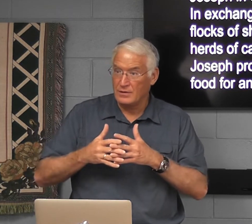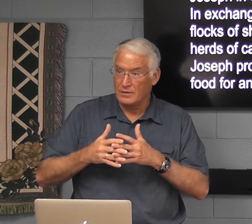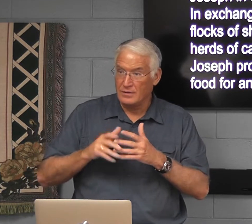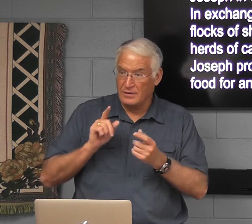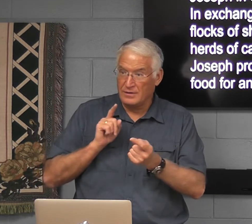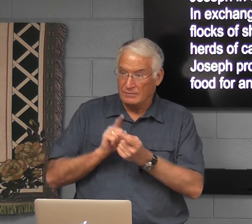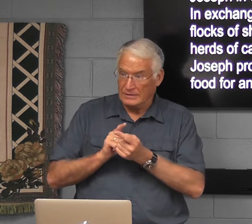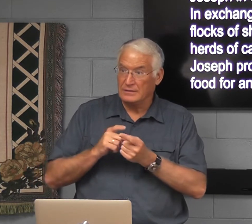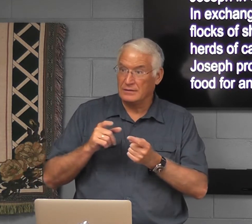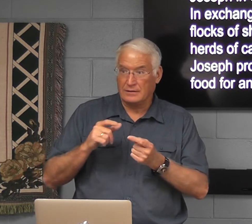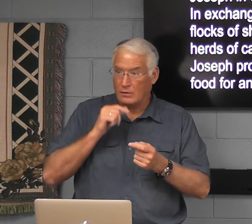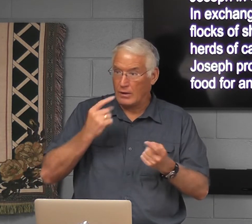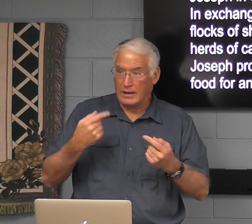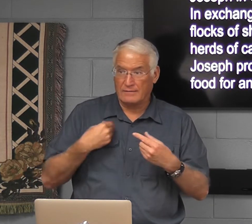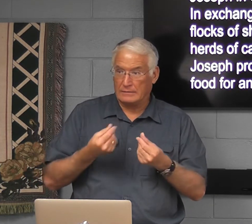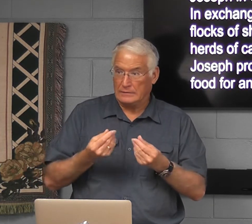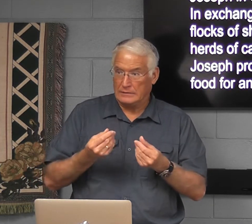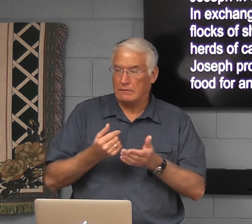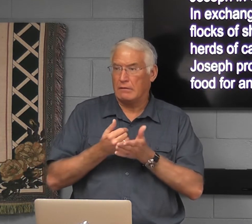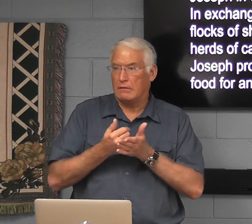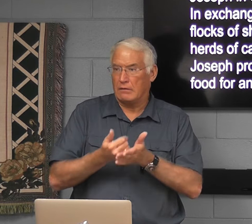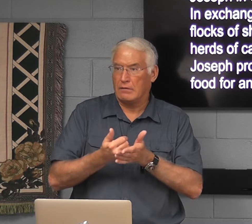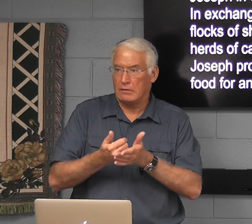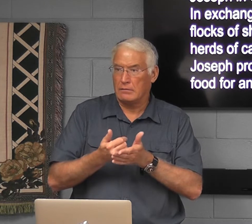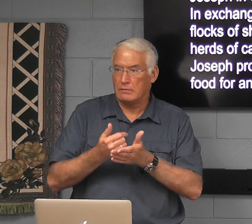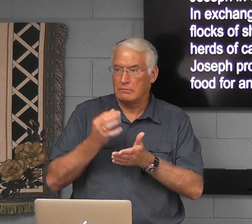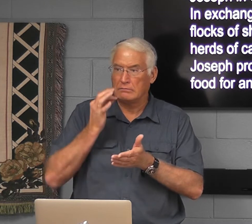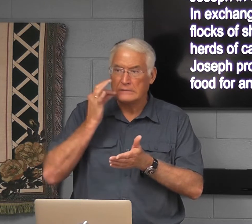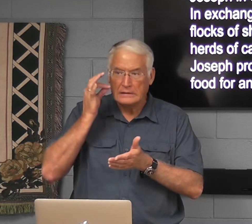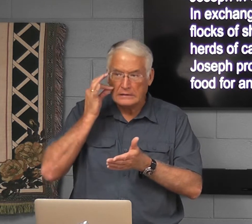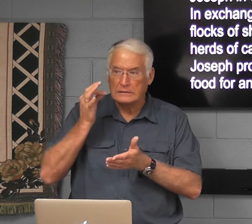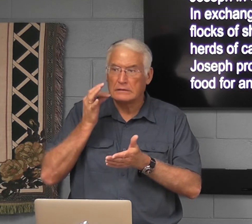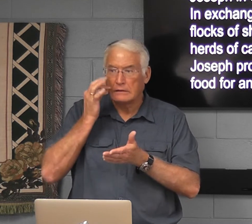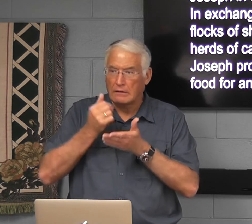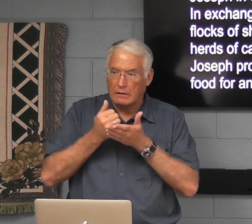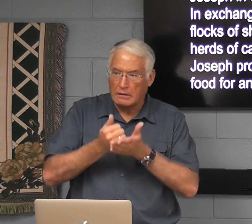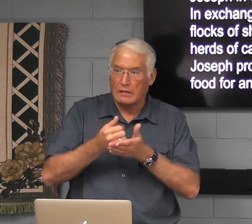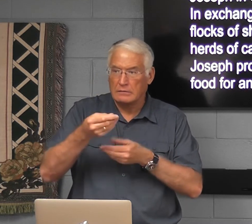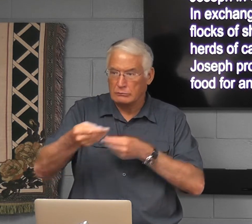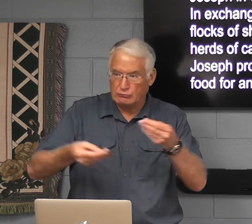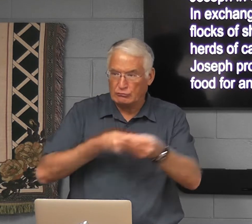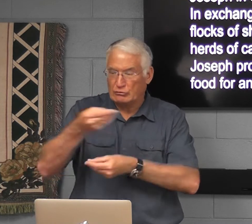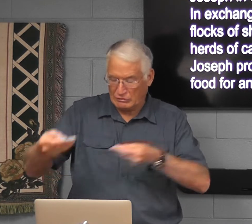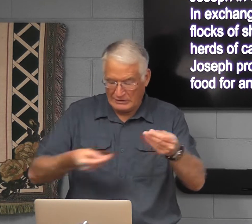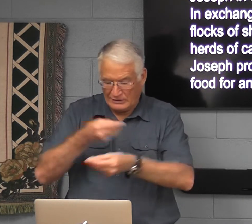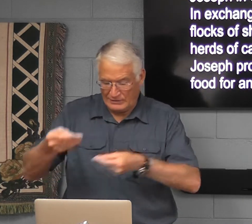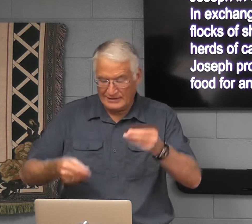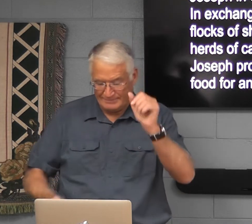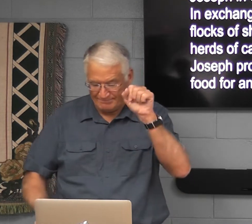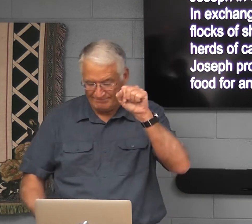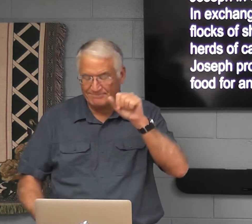They didn't have money, so they helped and bartered.